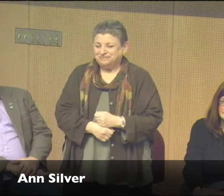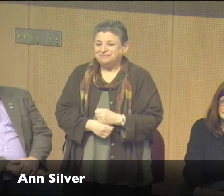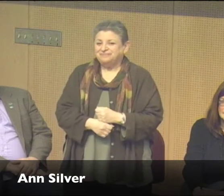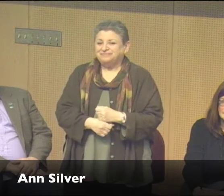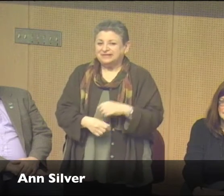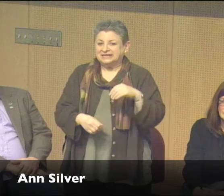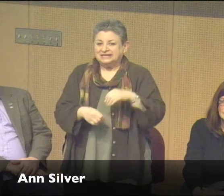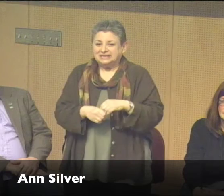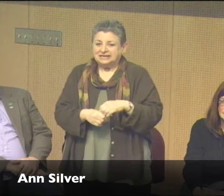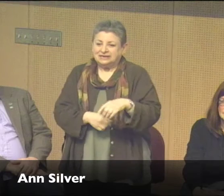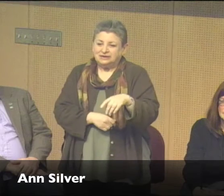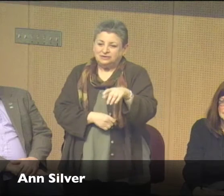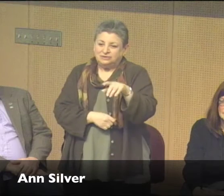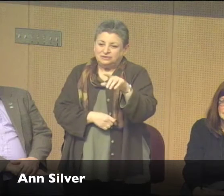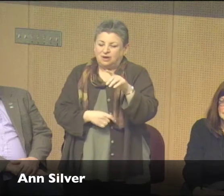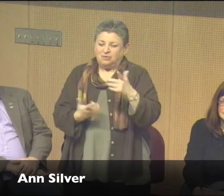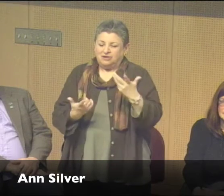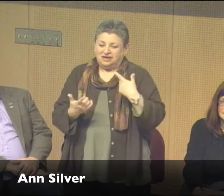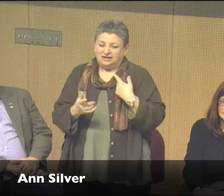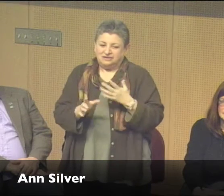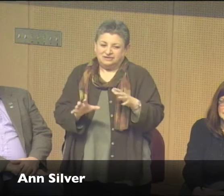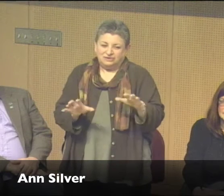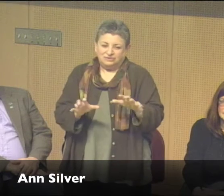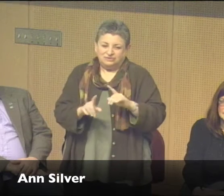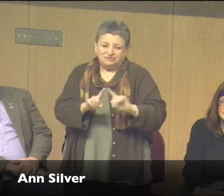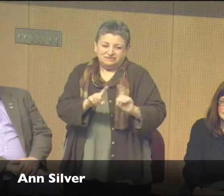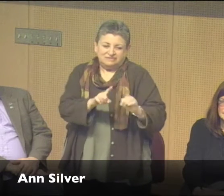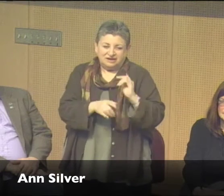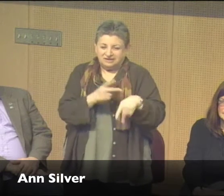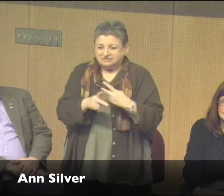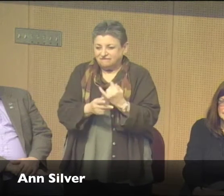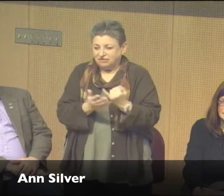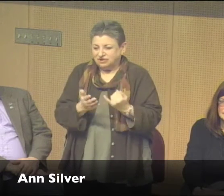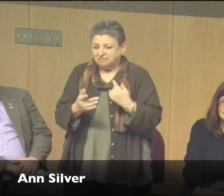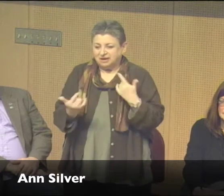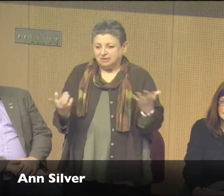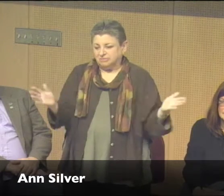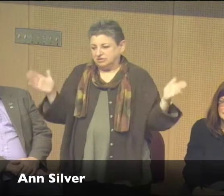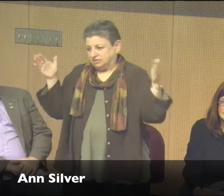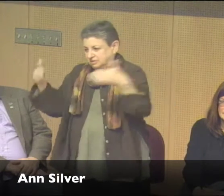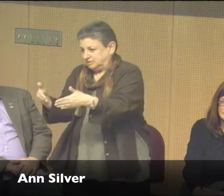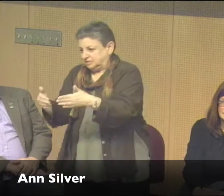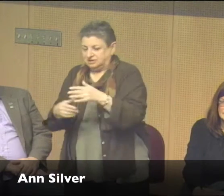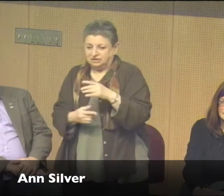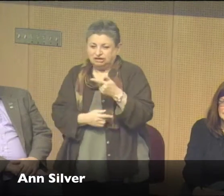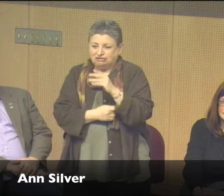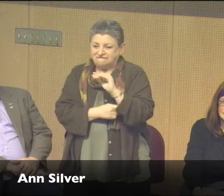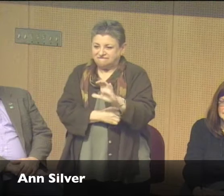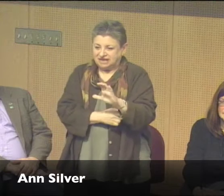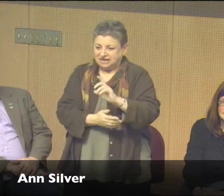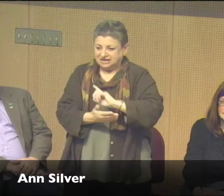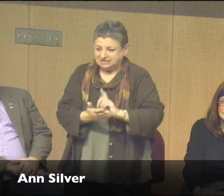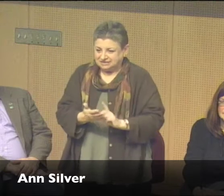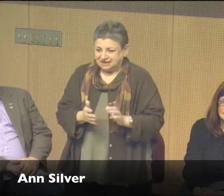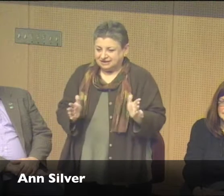celebration of the one from 1989, but that was about 20 years earlier. We're creating lots of different art. But mostly,